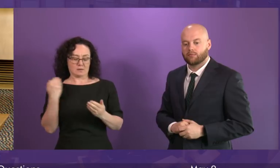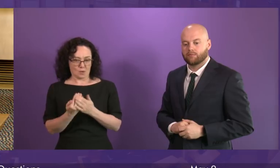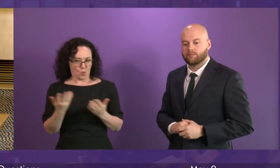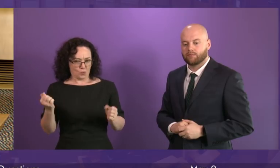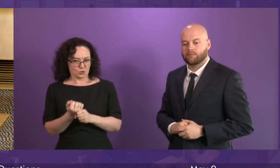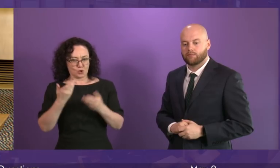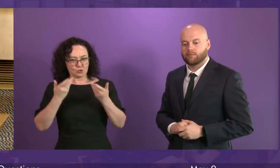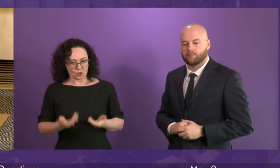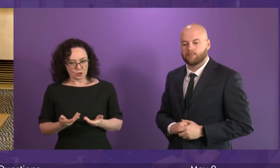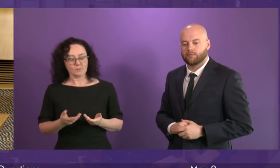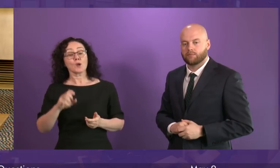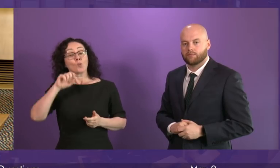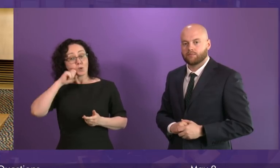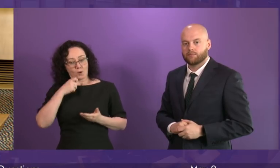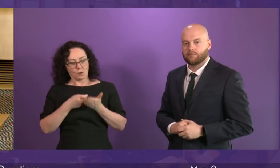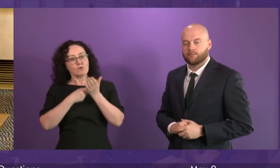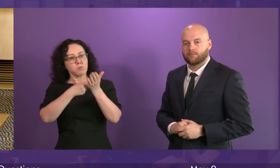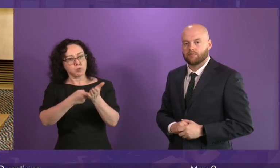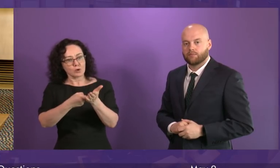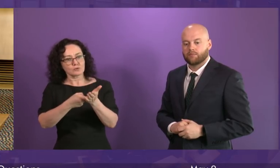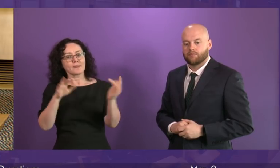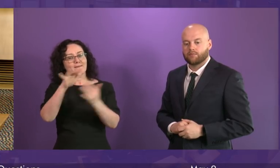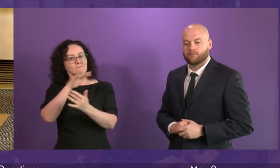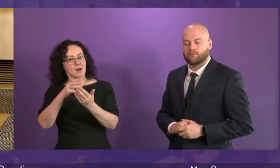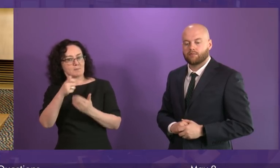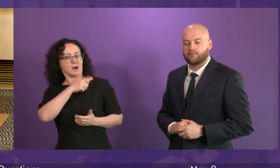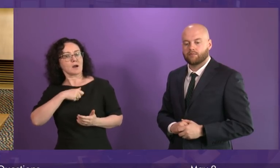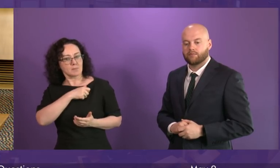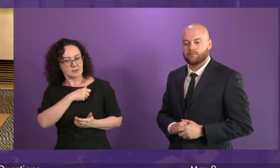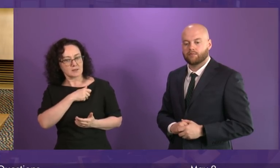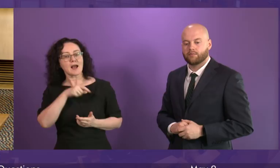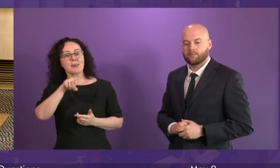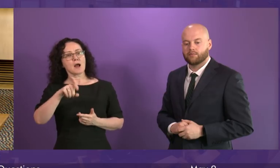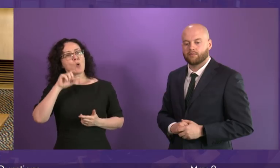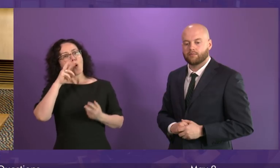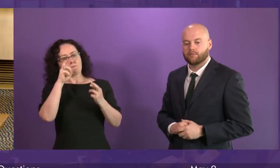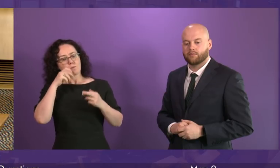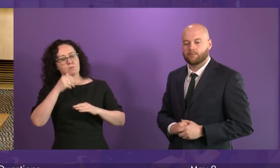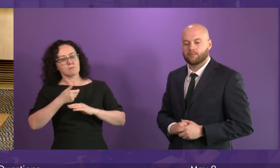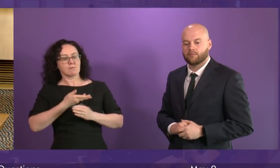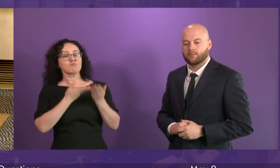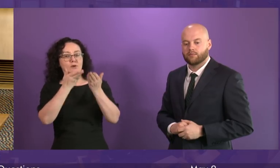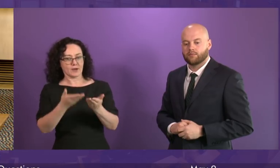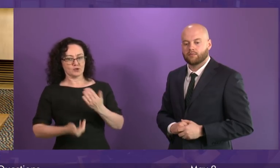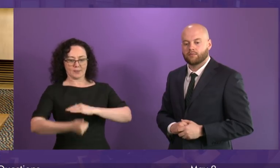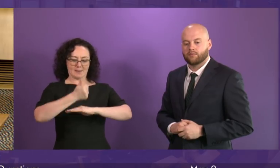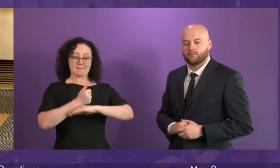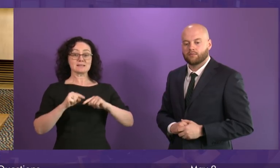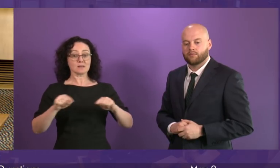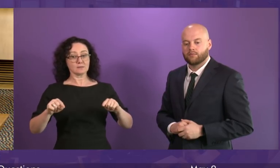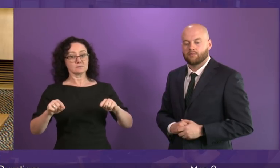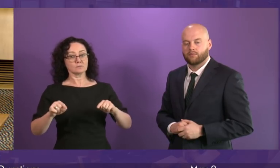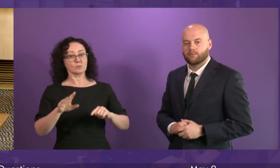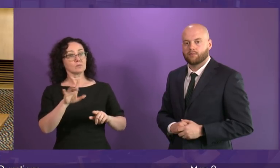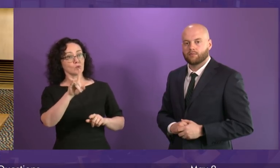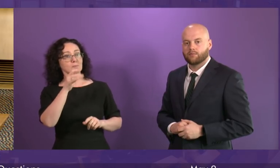That is what we will report to the Environment Committee by the end of this year, providing, I think, the baseline that Maurice Golden is asking for. He's absolutely right.